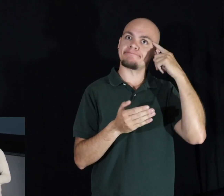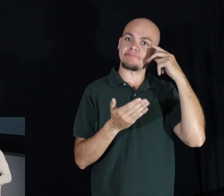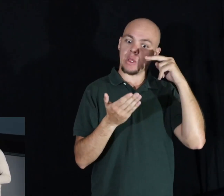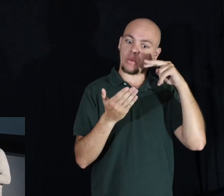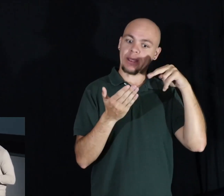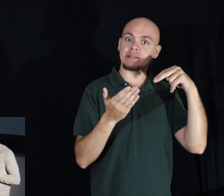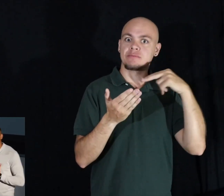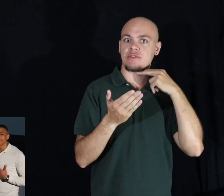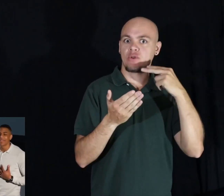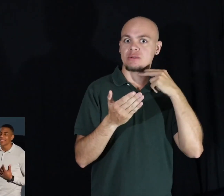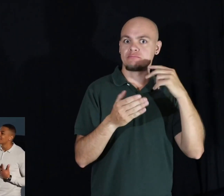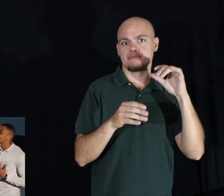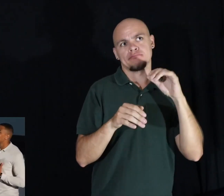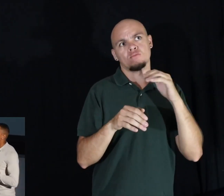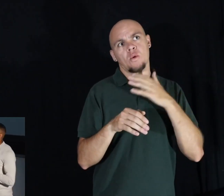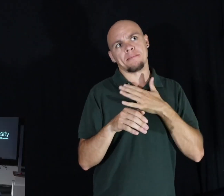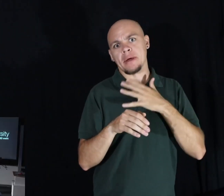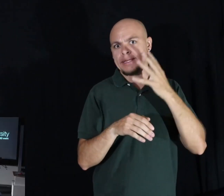At least I was.